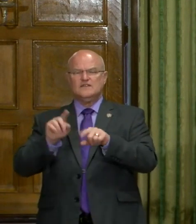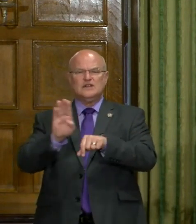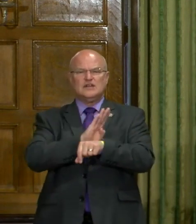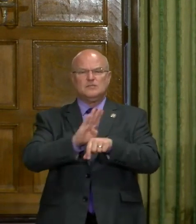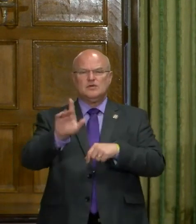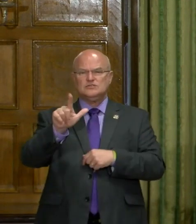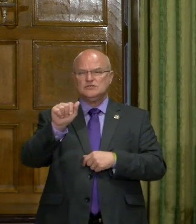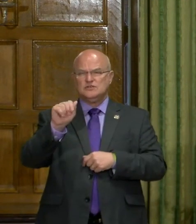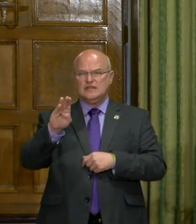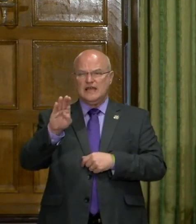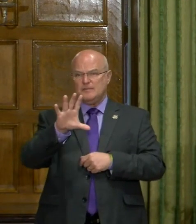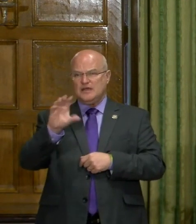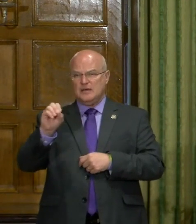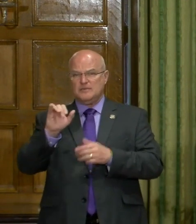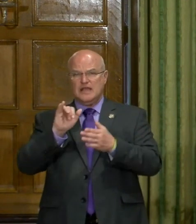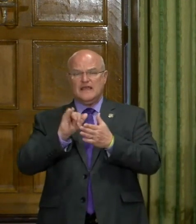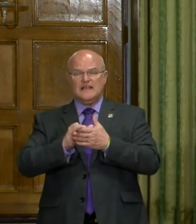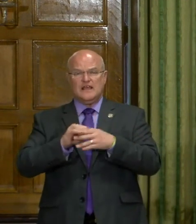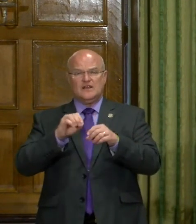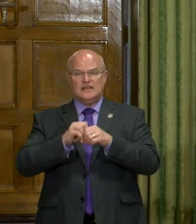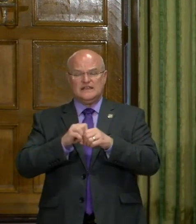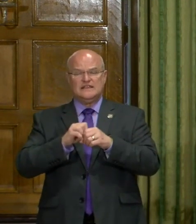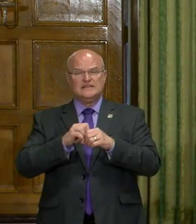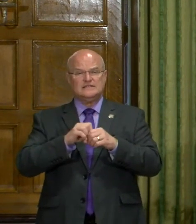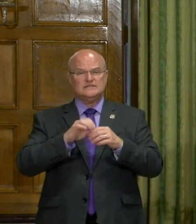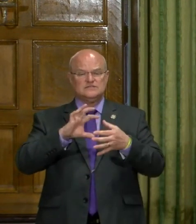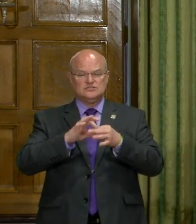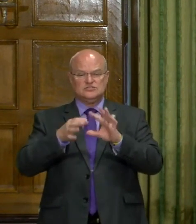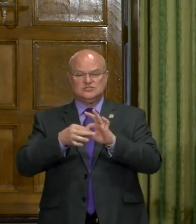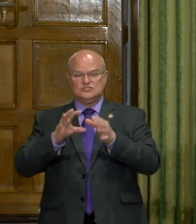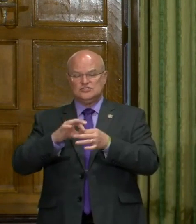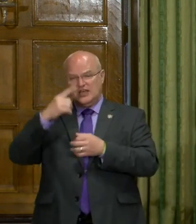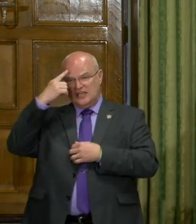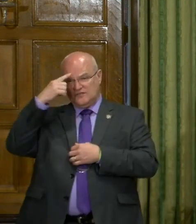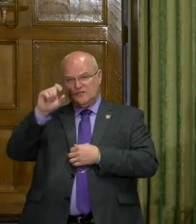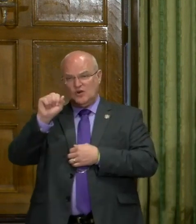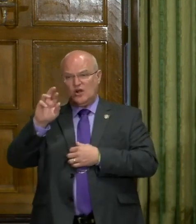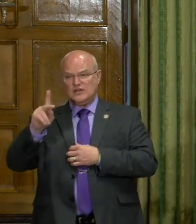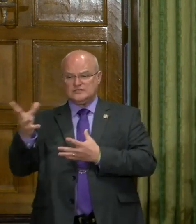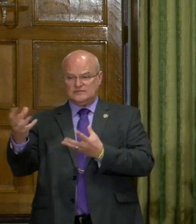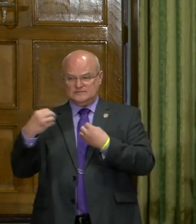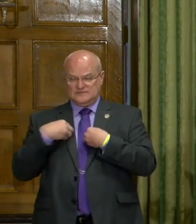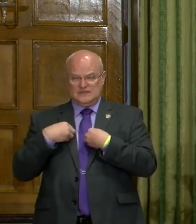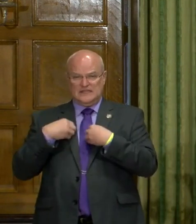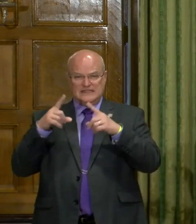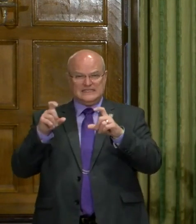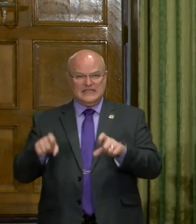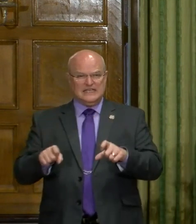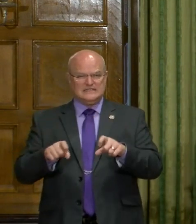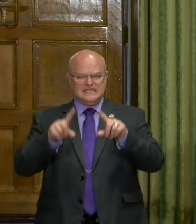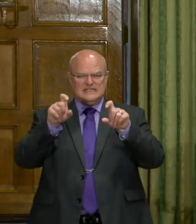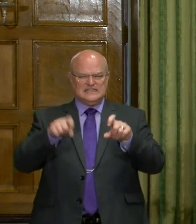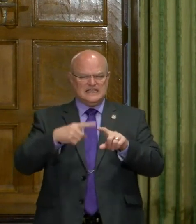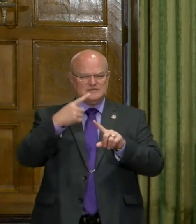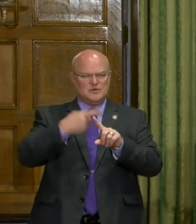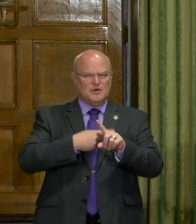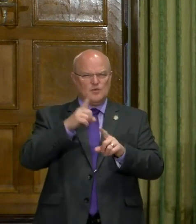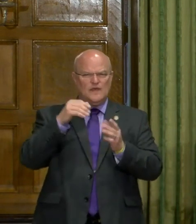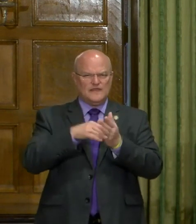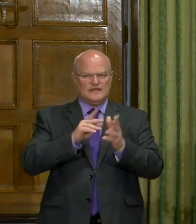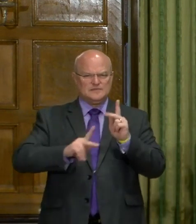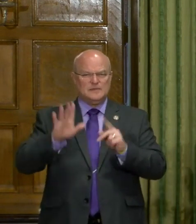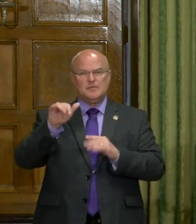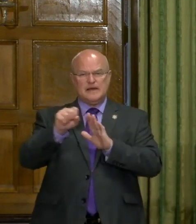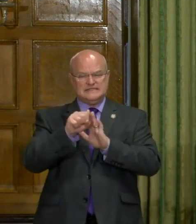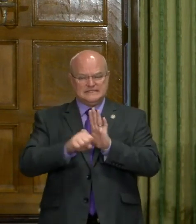lab companies that are in the supply chain for Arkansas. And it refers to tests per month per 1,000 people